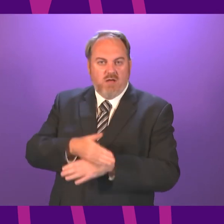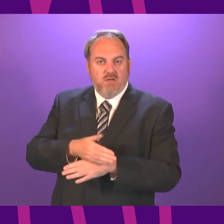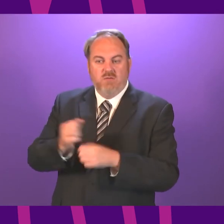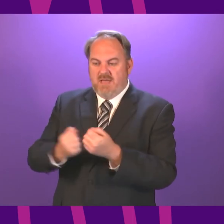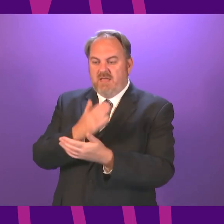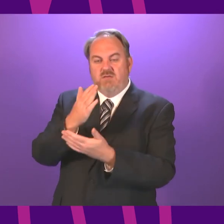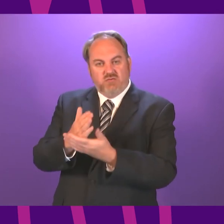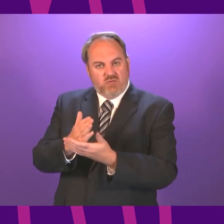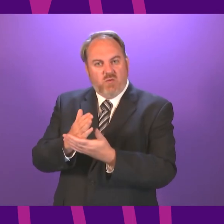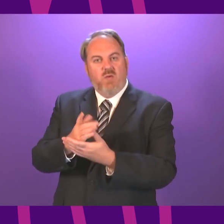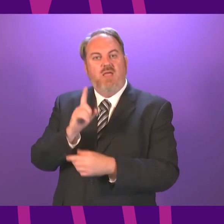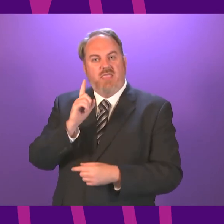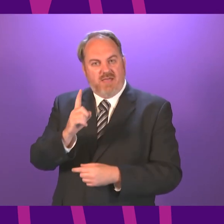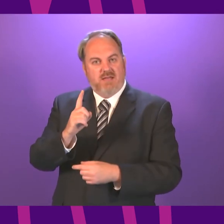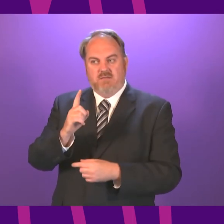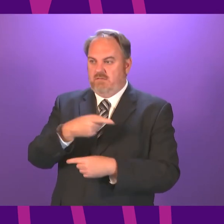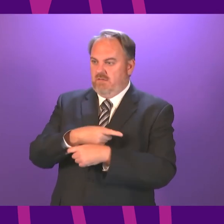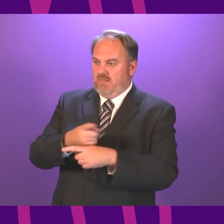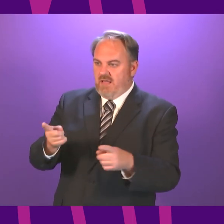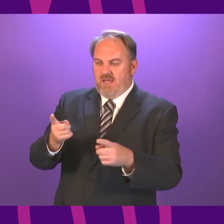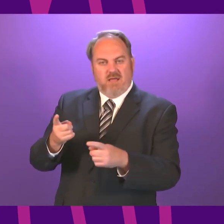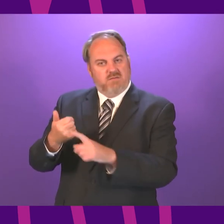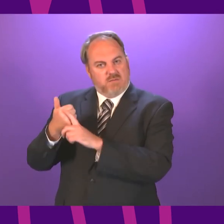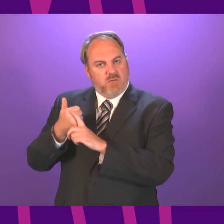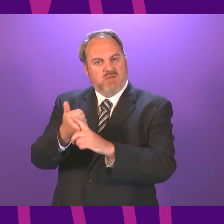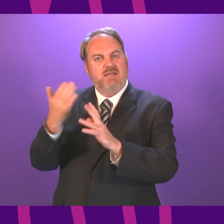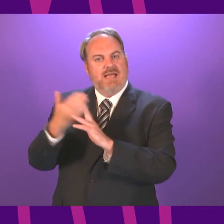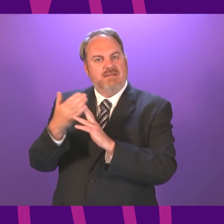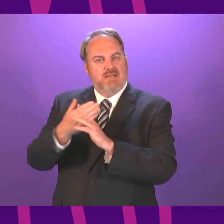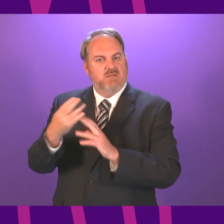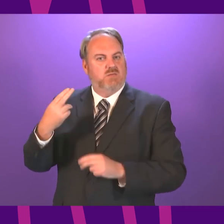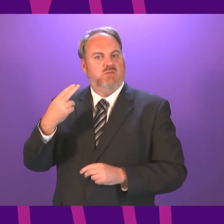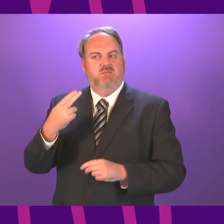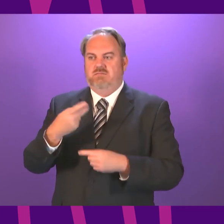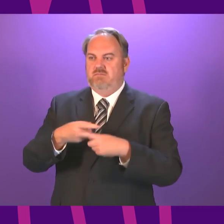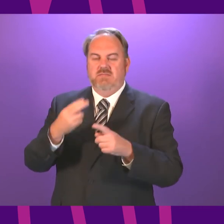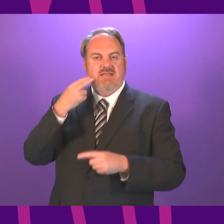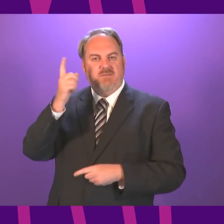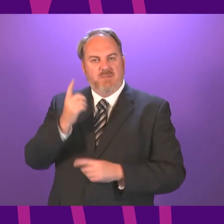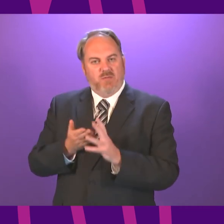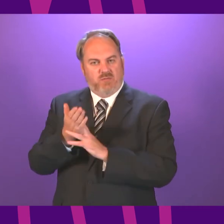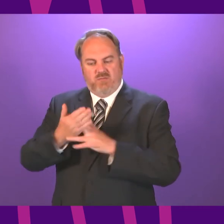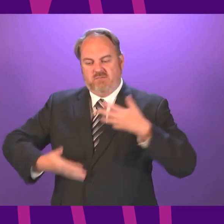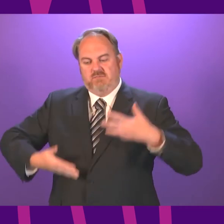Government's public health messages over the course of this pandemic. There has been criticism, I think justified criticism, that the same provision hasn't been made